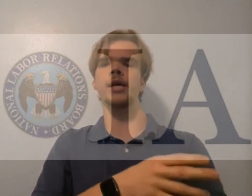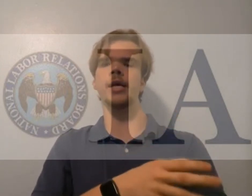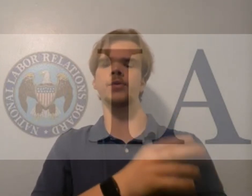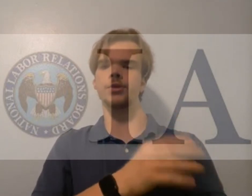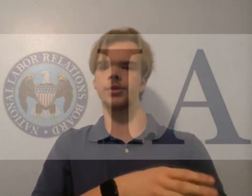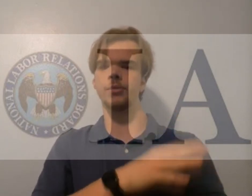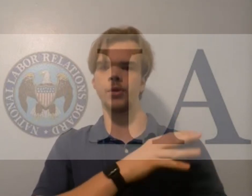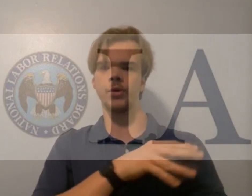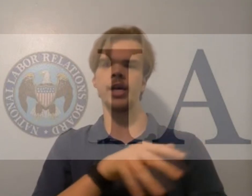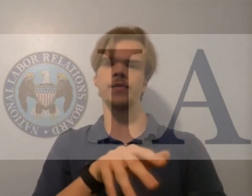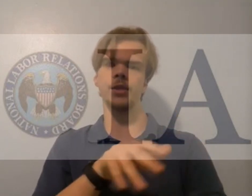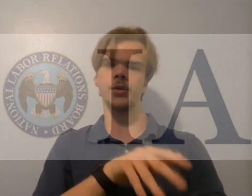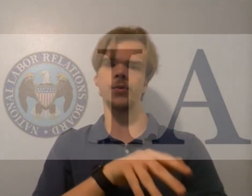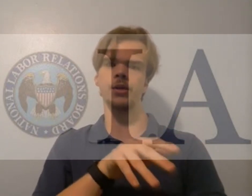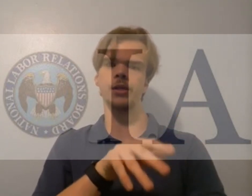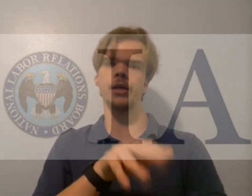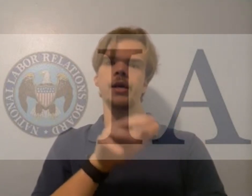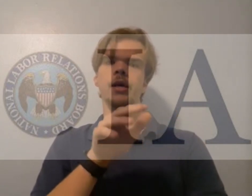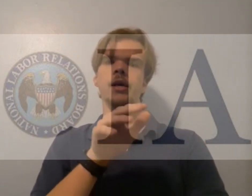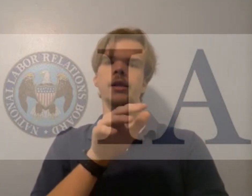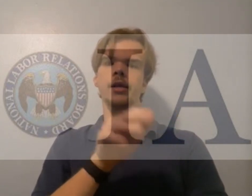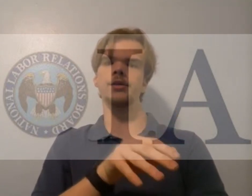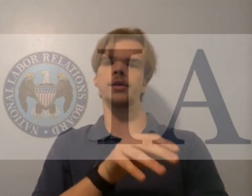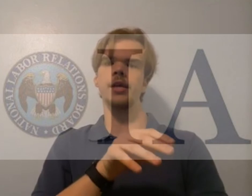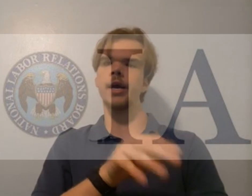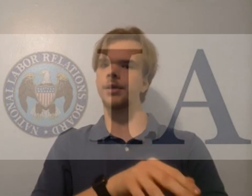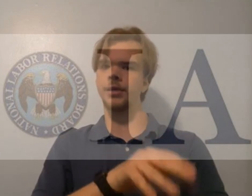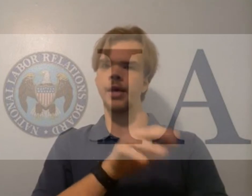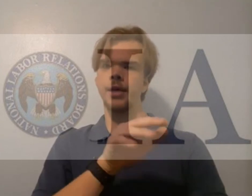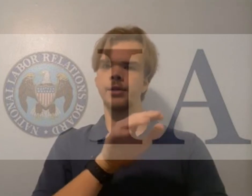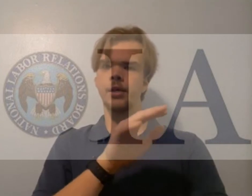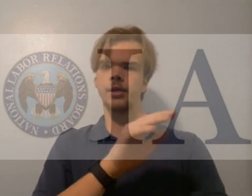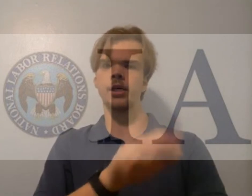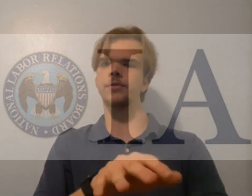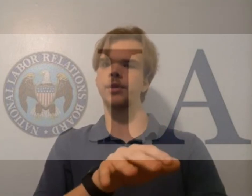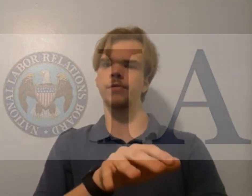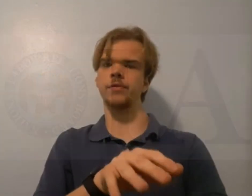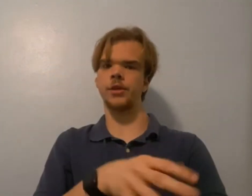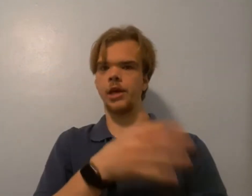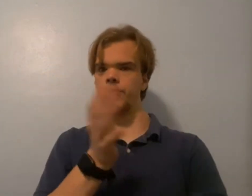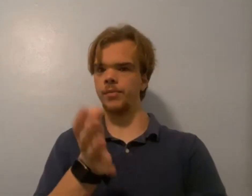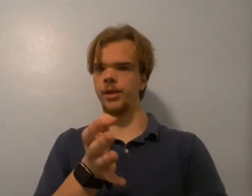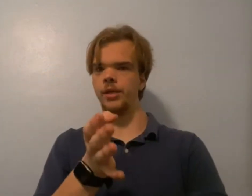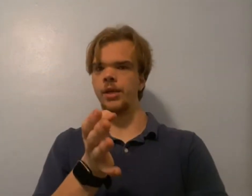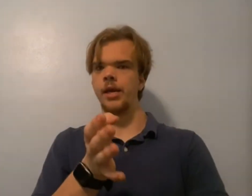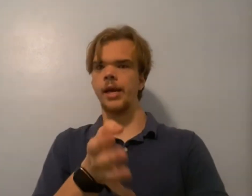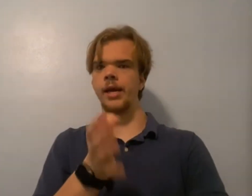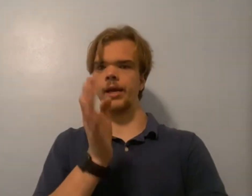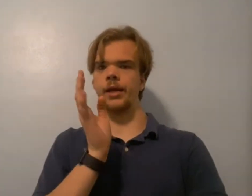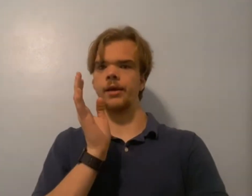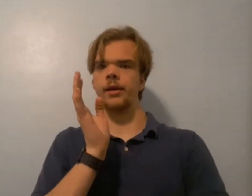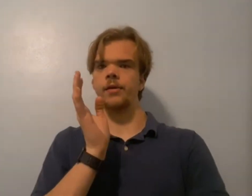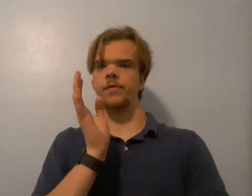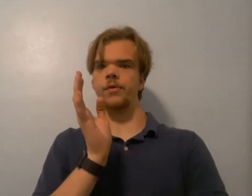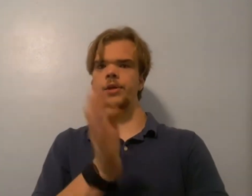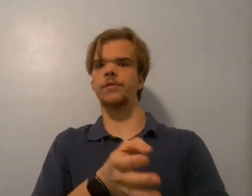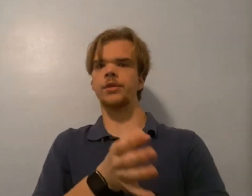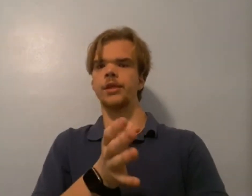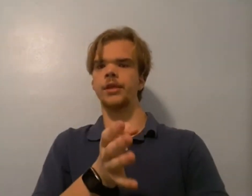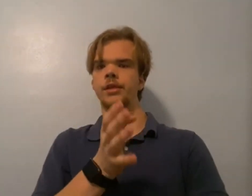Act, which is something we have in the U.S. that lets us actually ask a ton of stuff from the government and for a different thing they